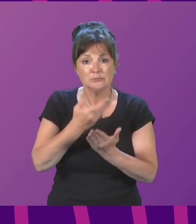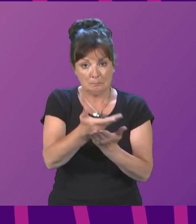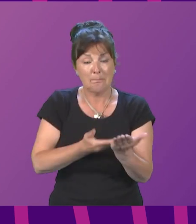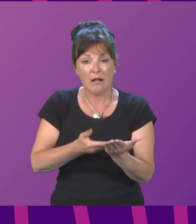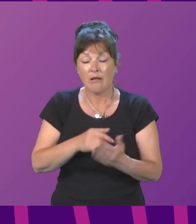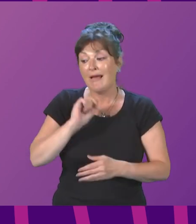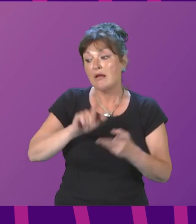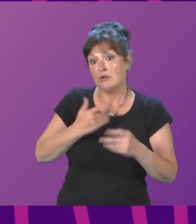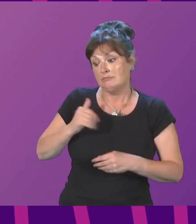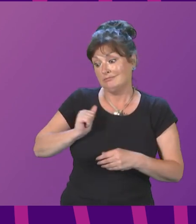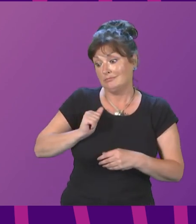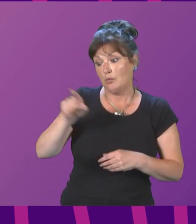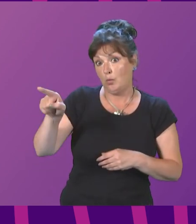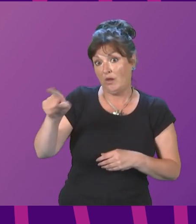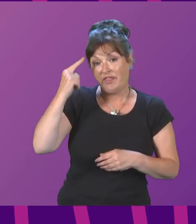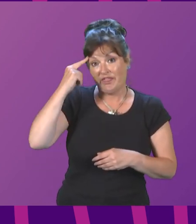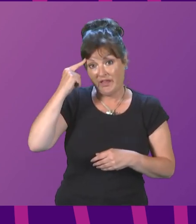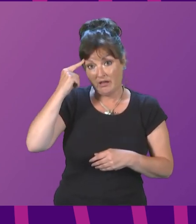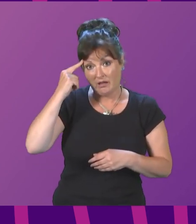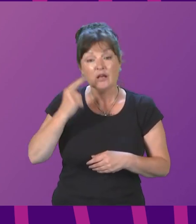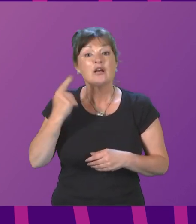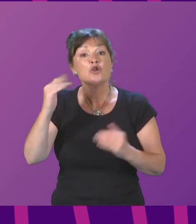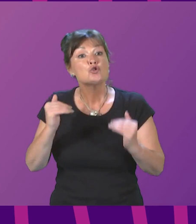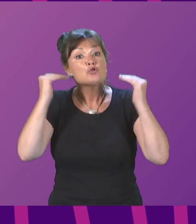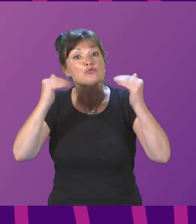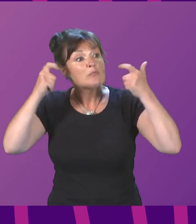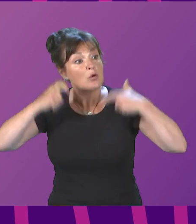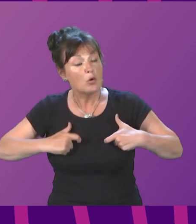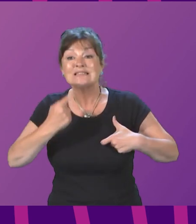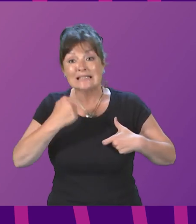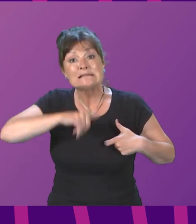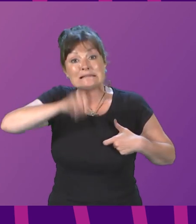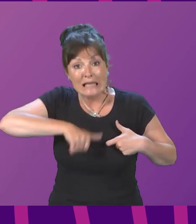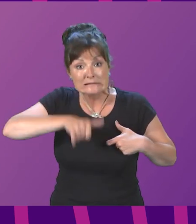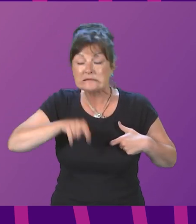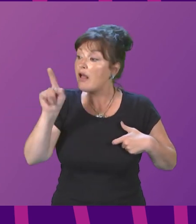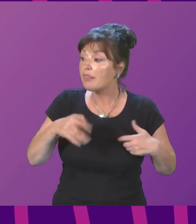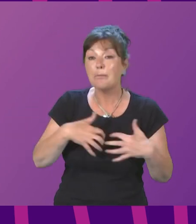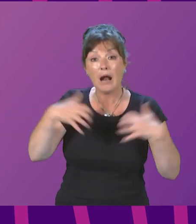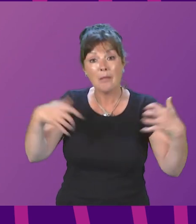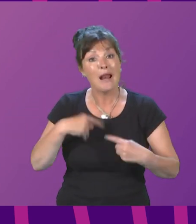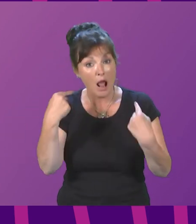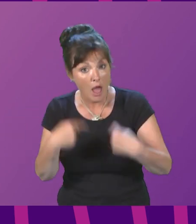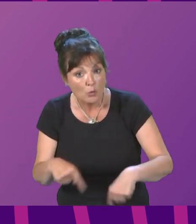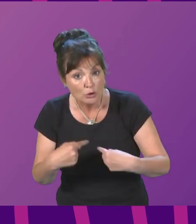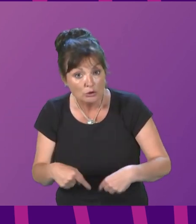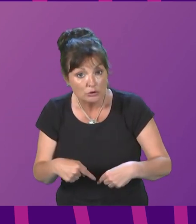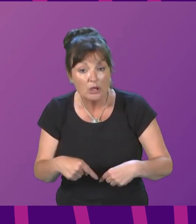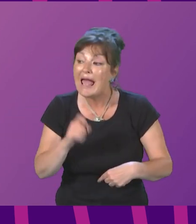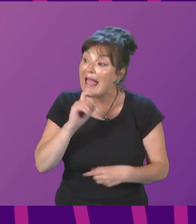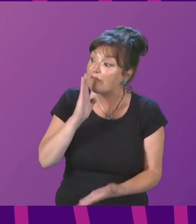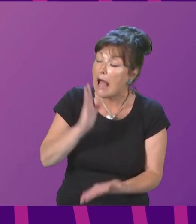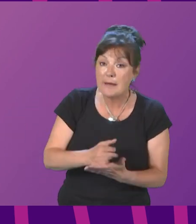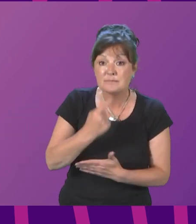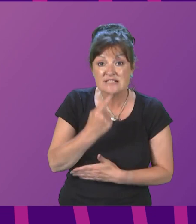confirms that a consultative vote is within the competence of this parliament, I can confirm that we will legislate for a referendum